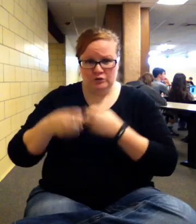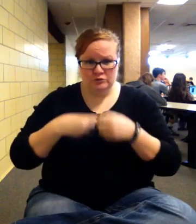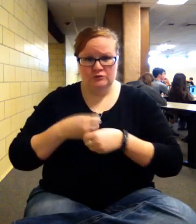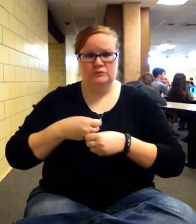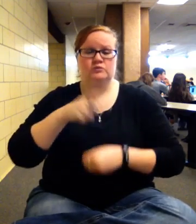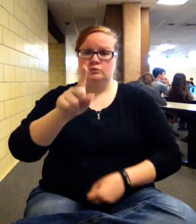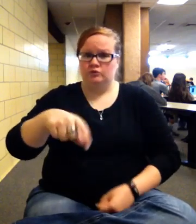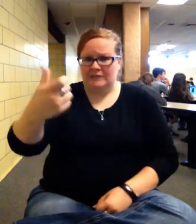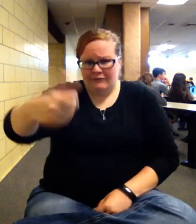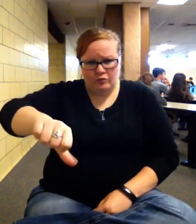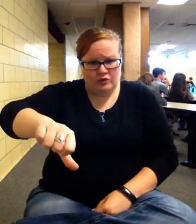it. You never get your money back.